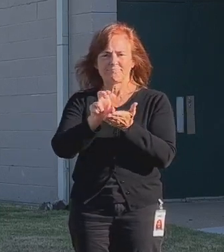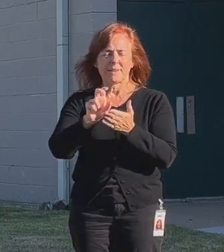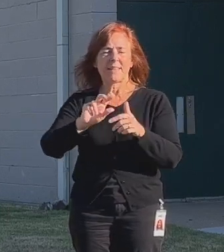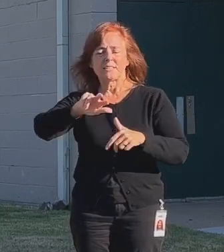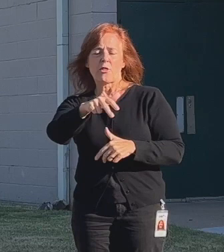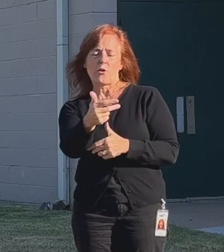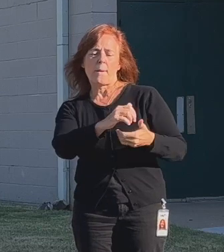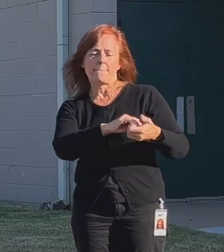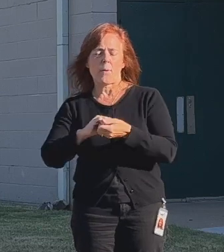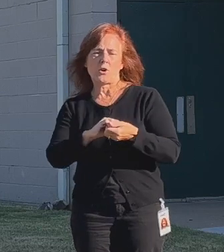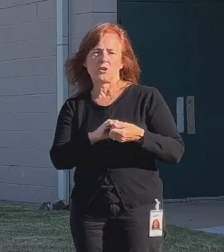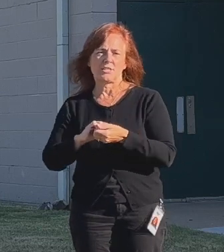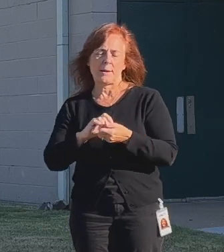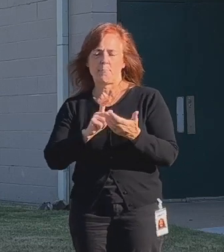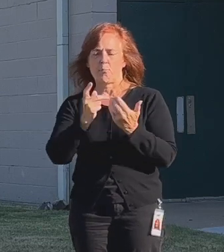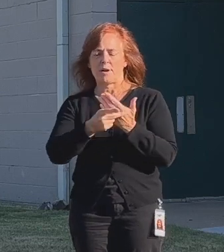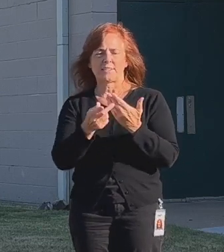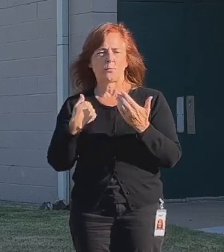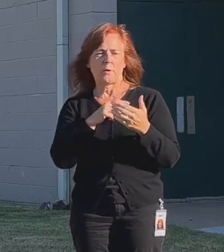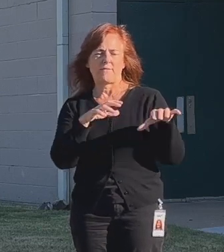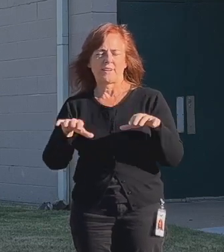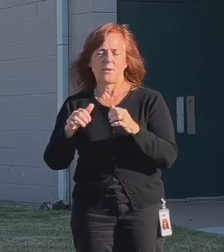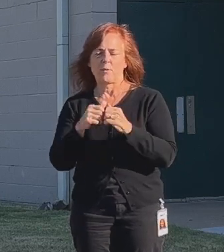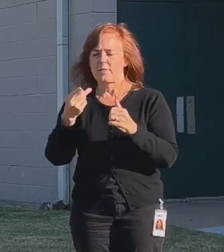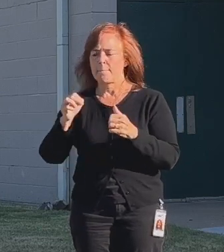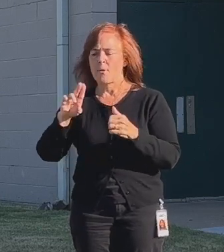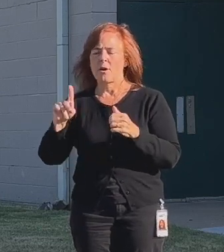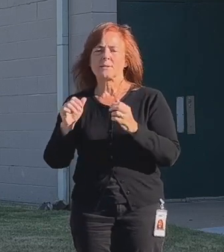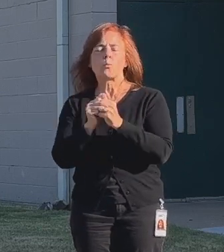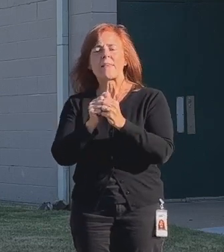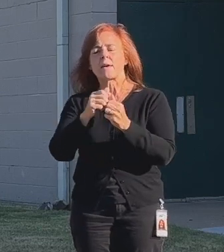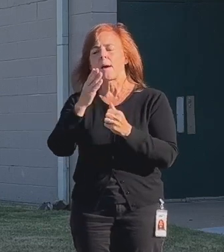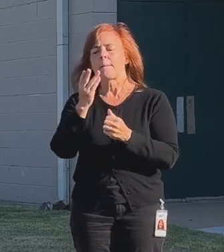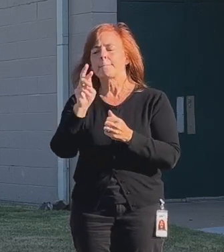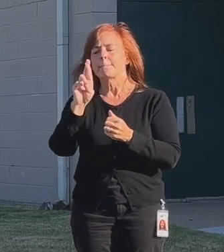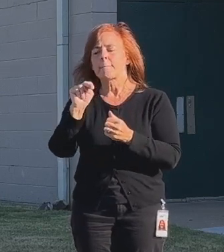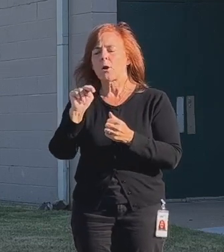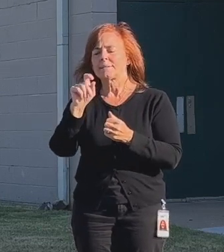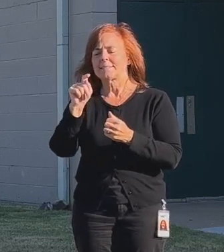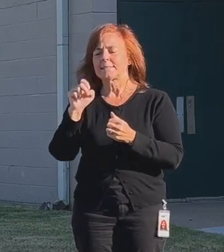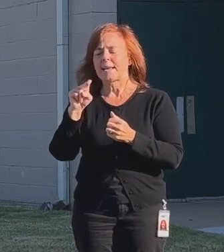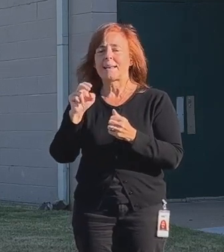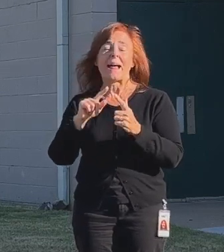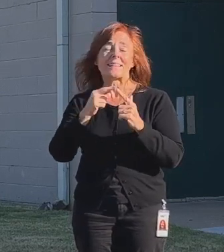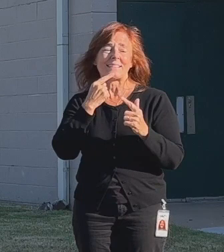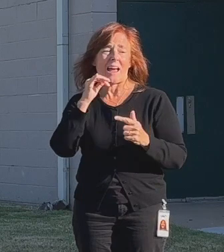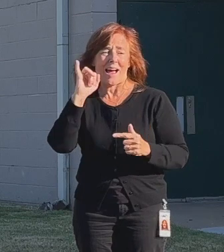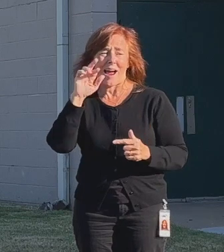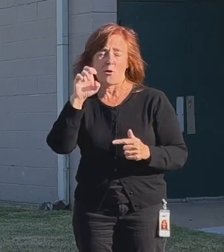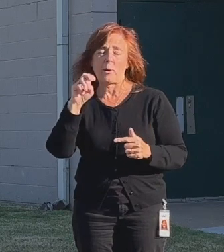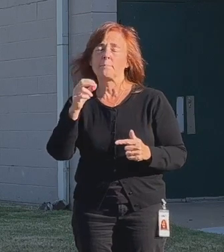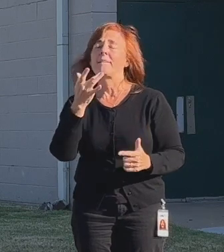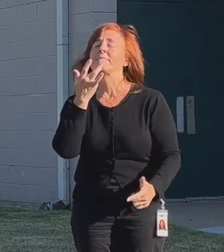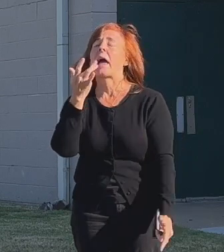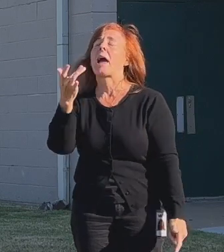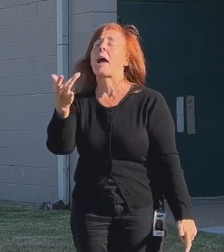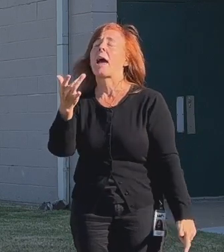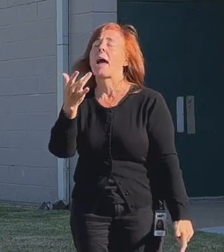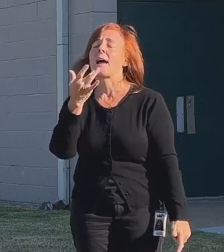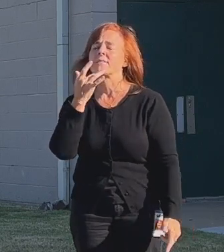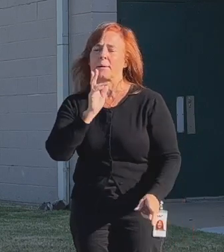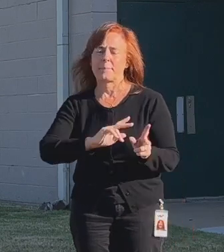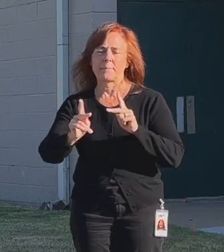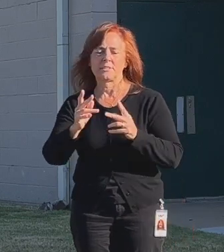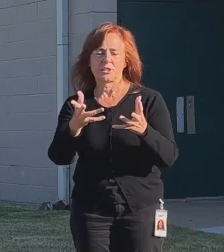partnership project that we've done in parks with the Bernstein Foundation. And I have to say Irene Bernstein is absolutely one of my very favorites because she